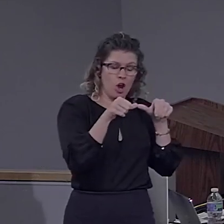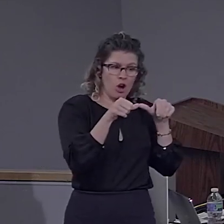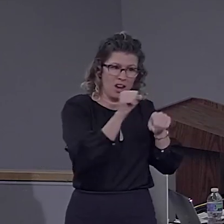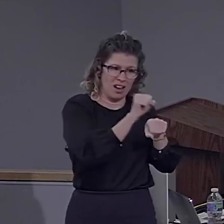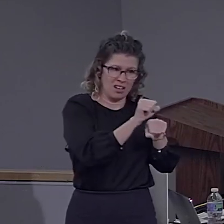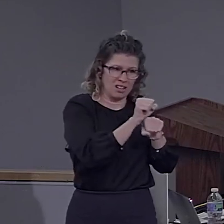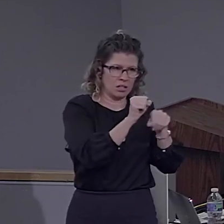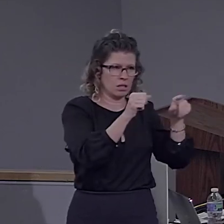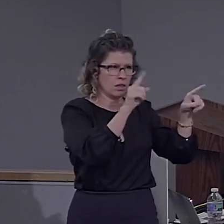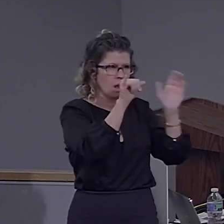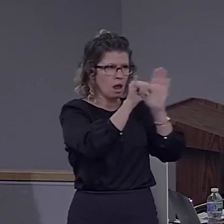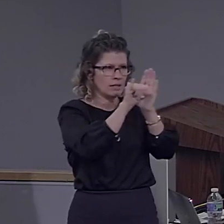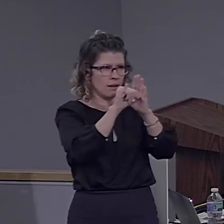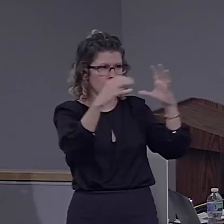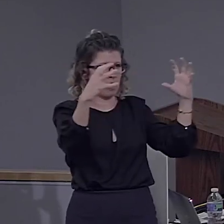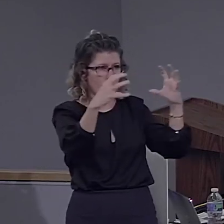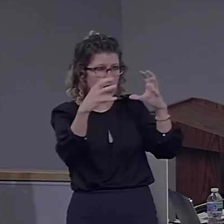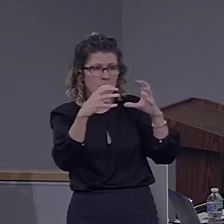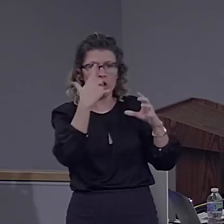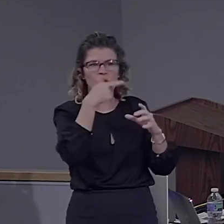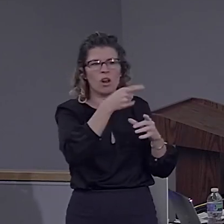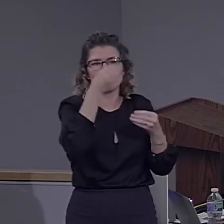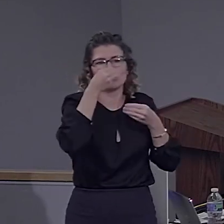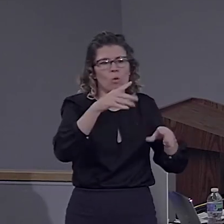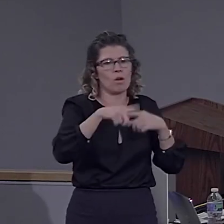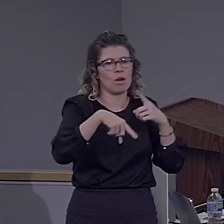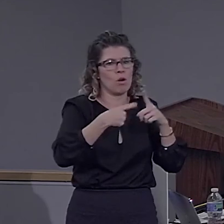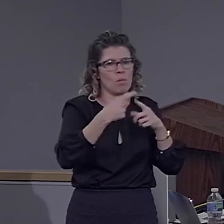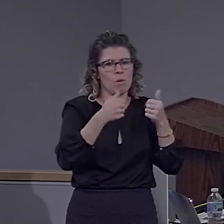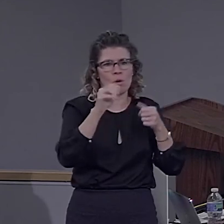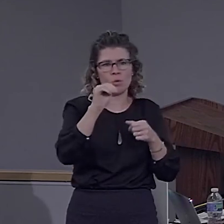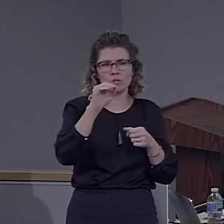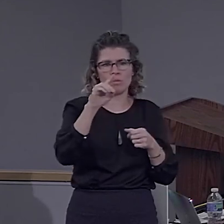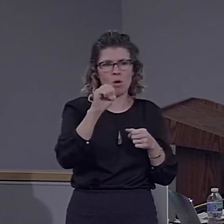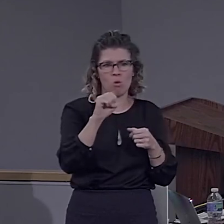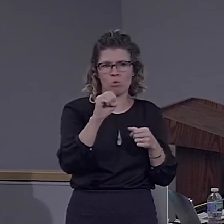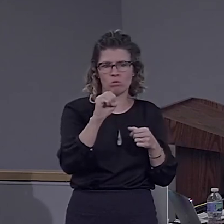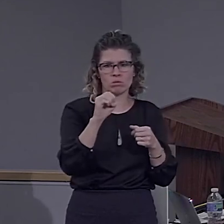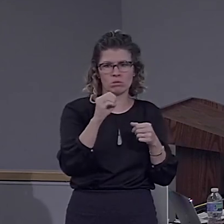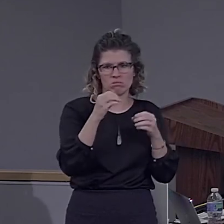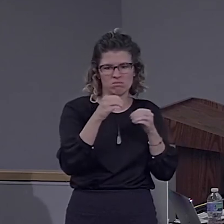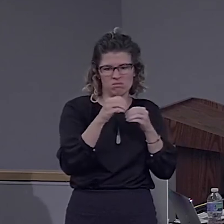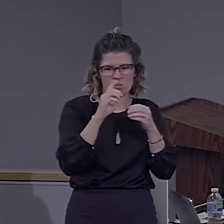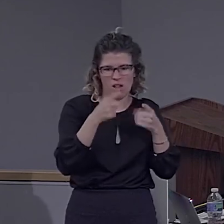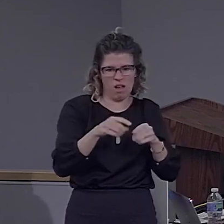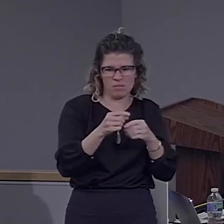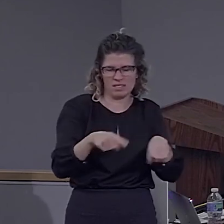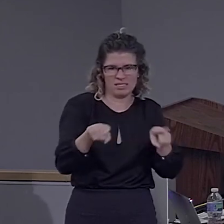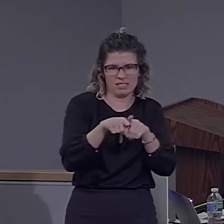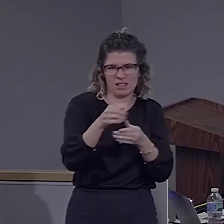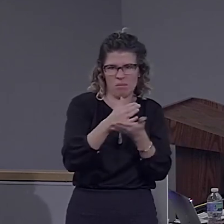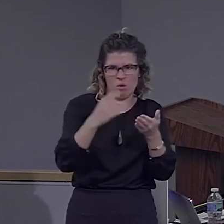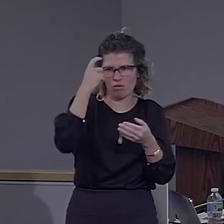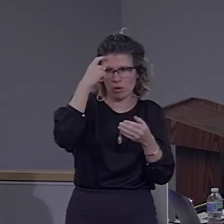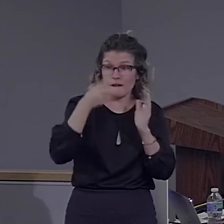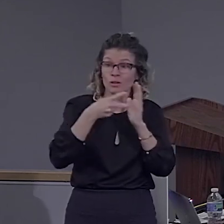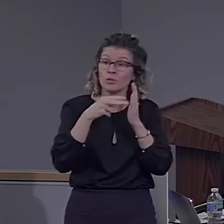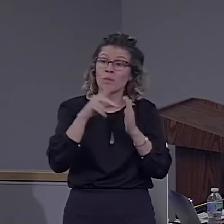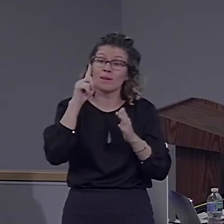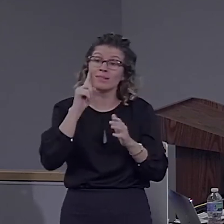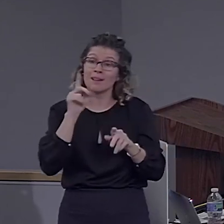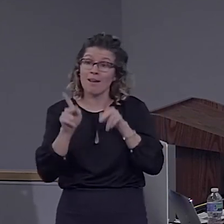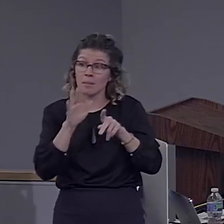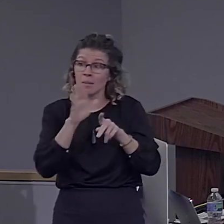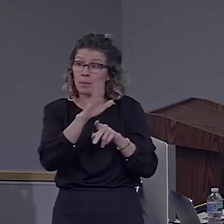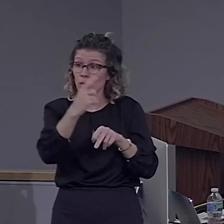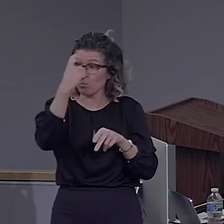about visual versus auditory modality. Okay, thank you. So in the deaf subjects, we have the same brains processing